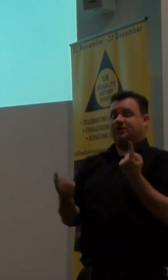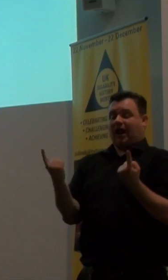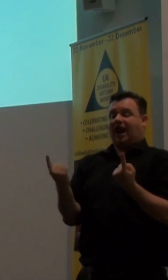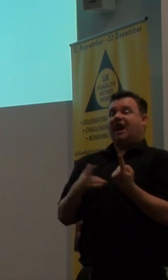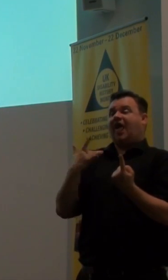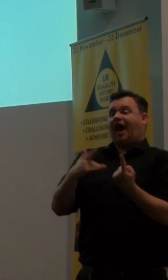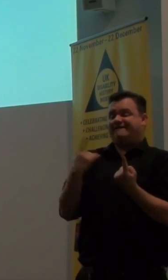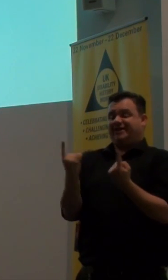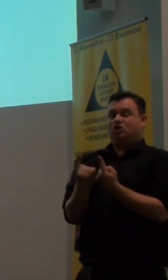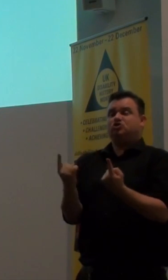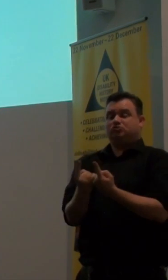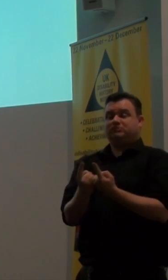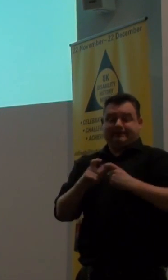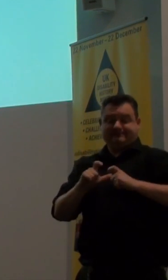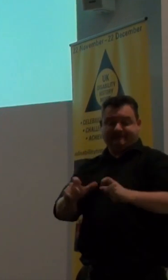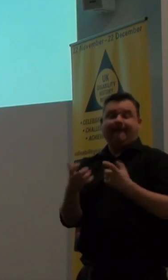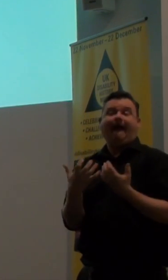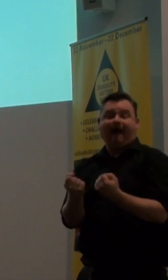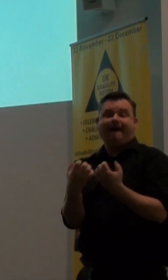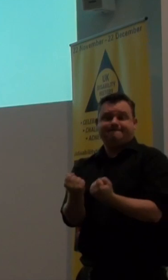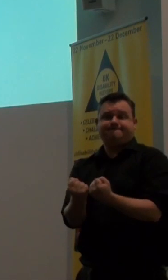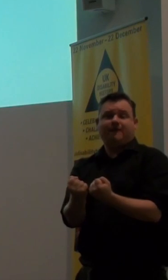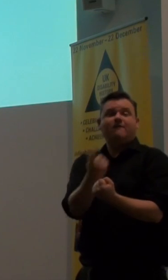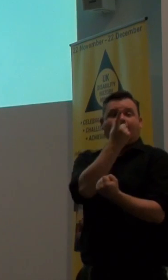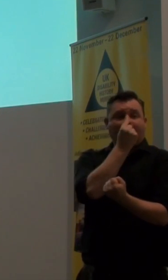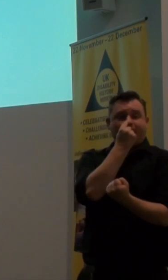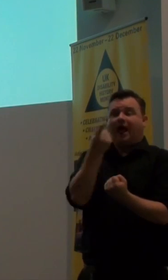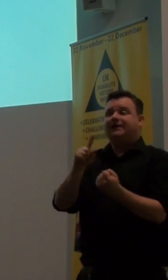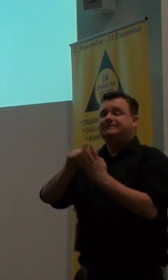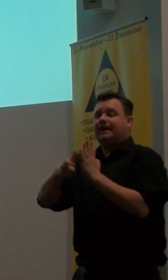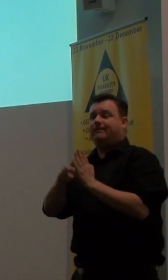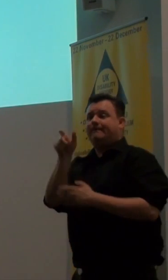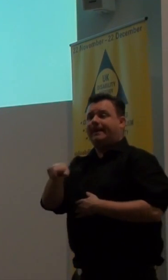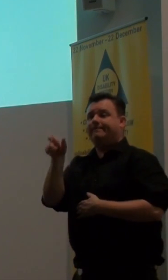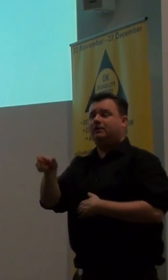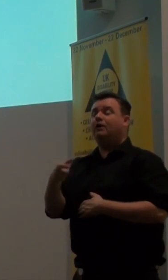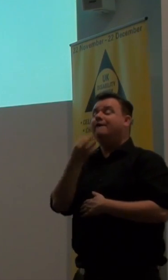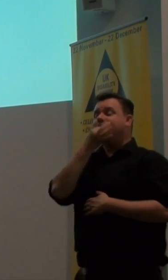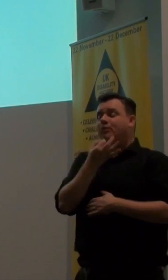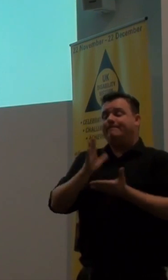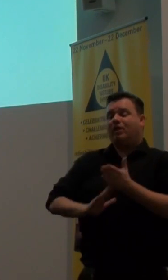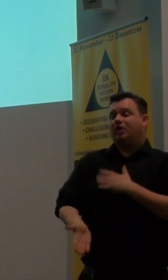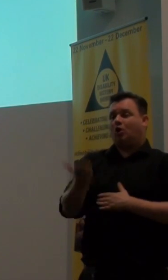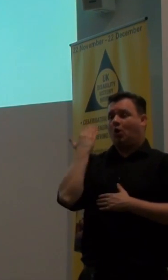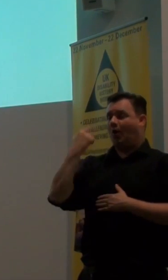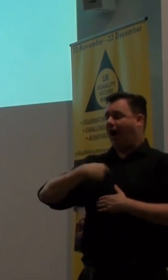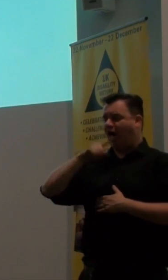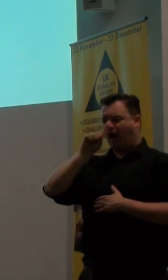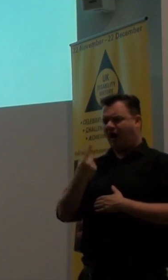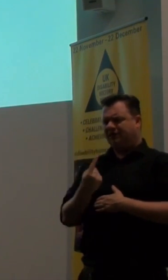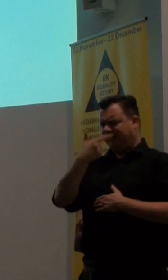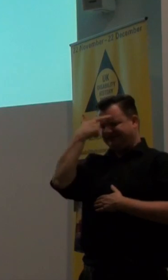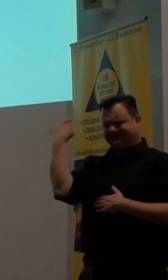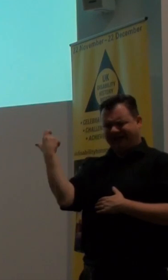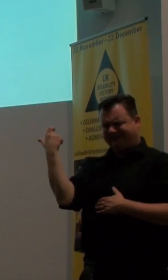for disabled people and for all people. In the times we live in now, a few months ago, I couldn't understand how we